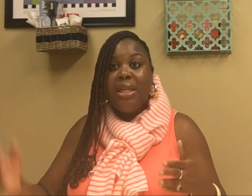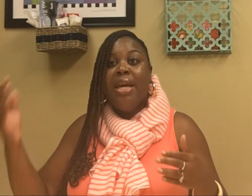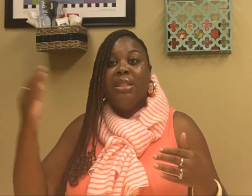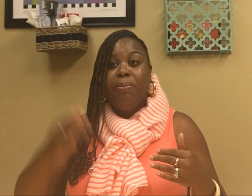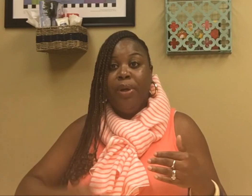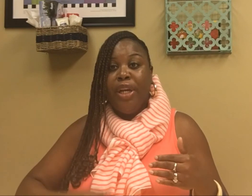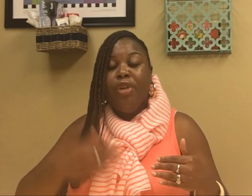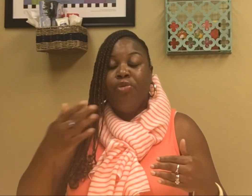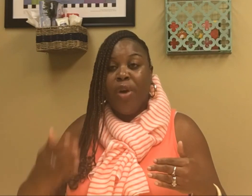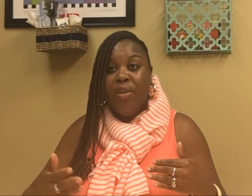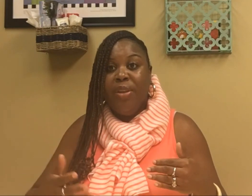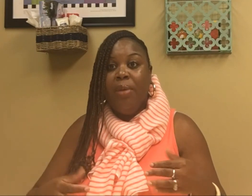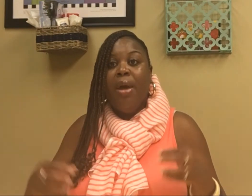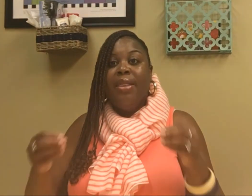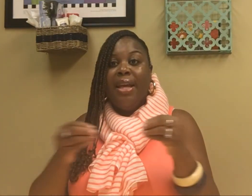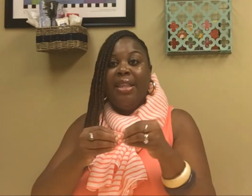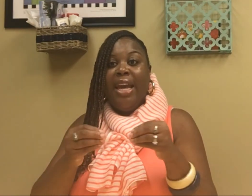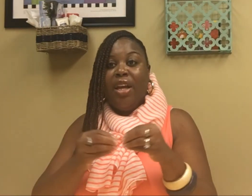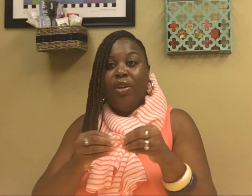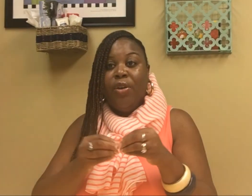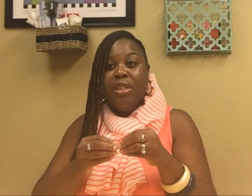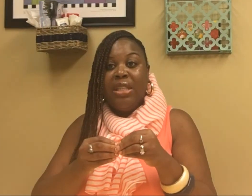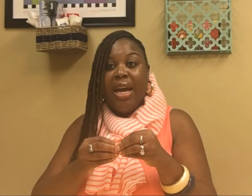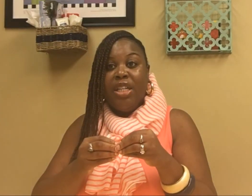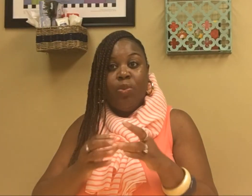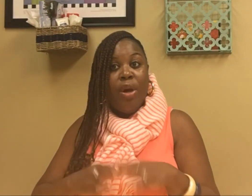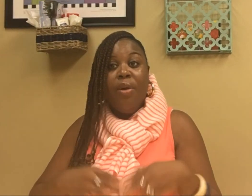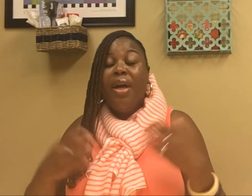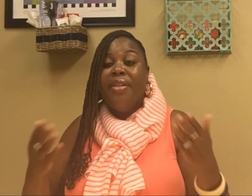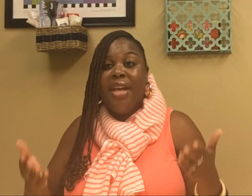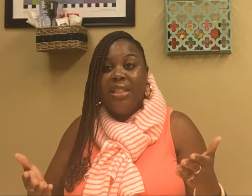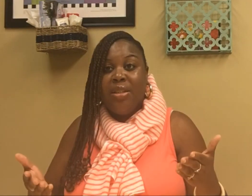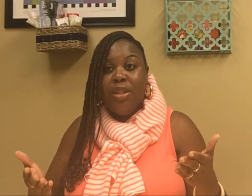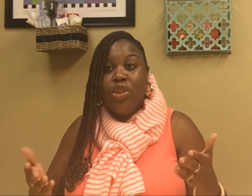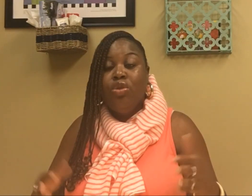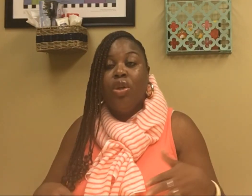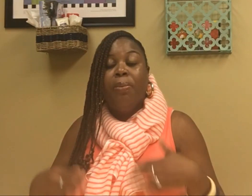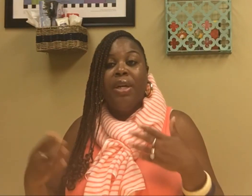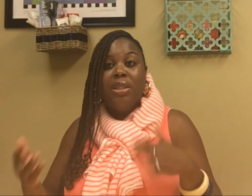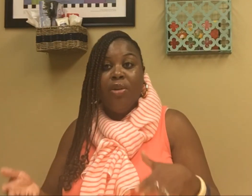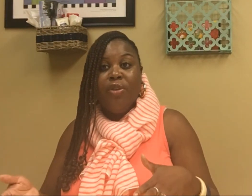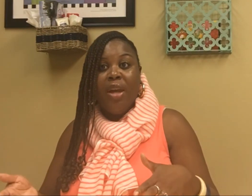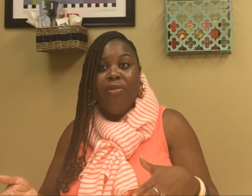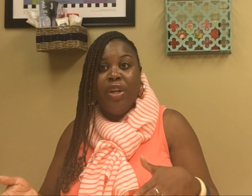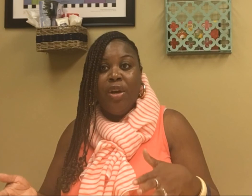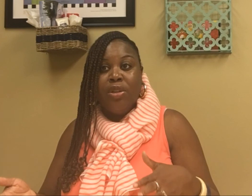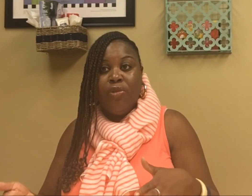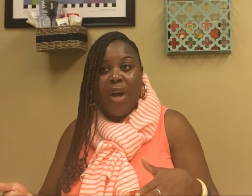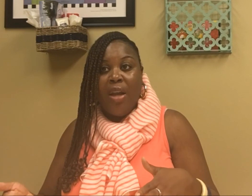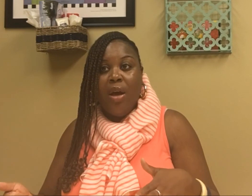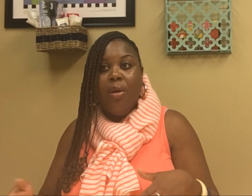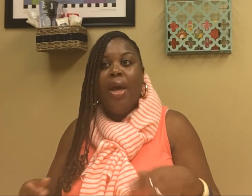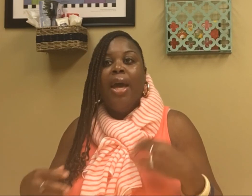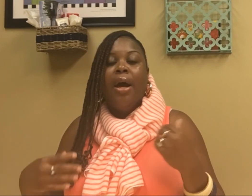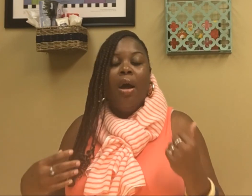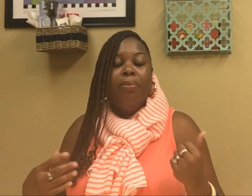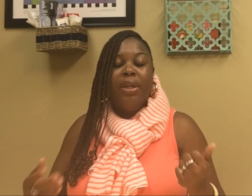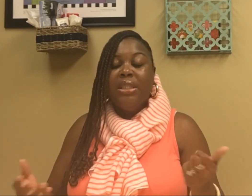to put it in front of them that they can learn the sign as well, that's good too. So please look for that video to follow. Please